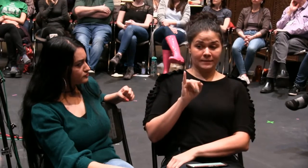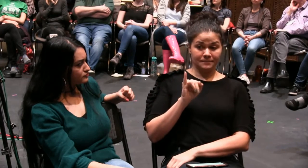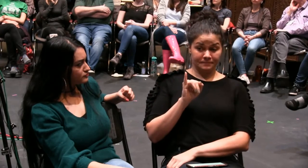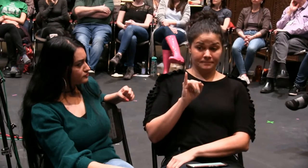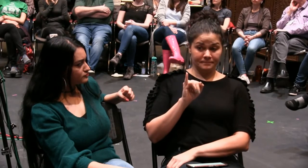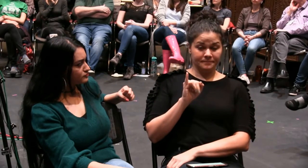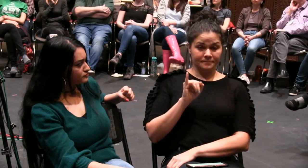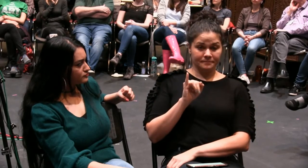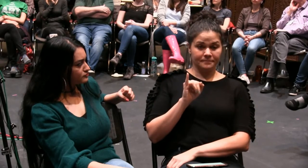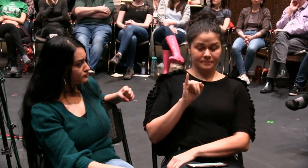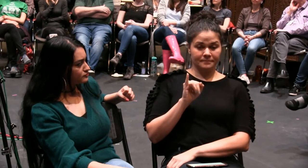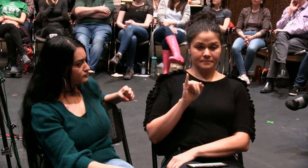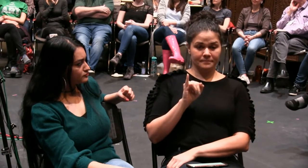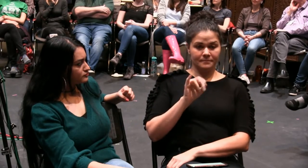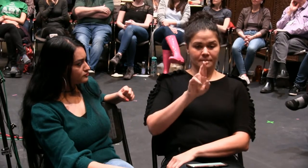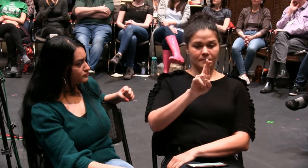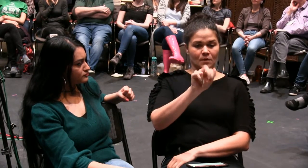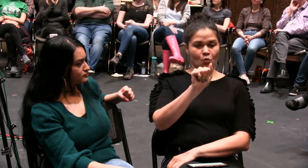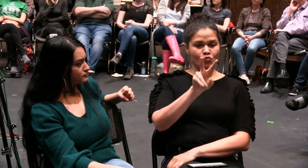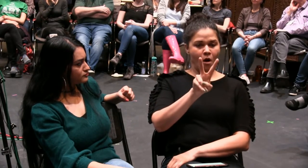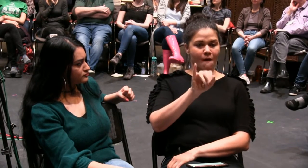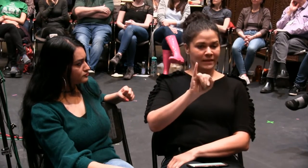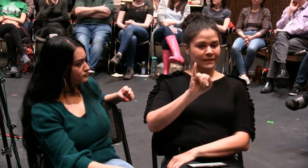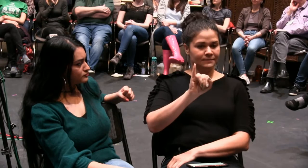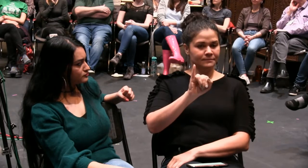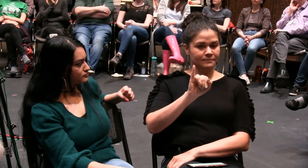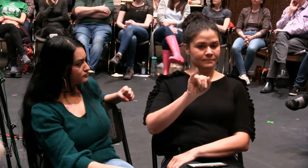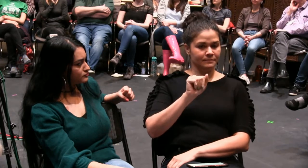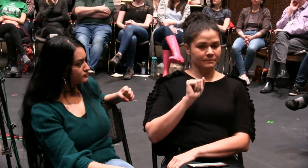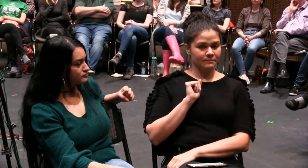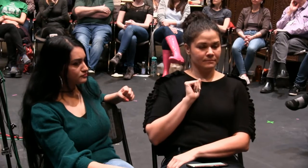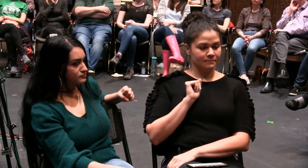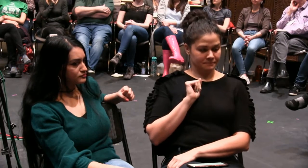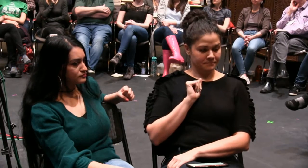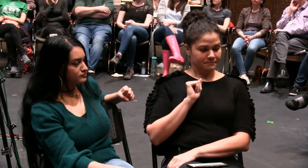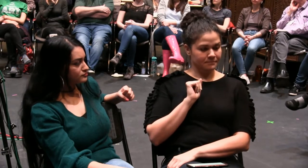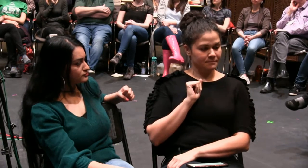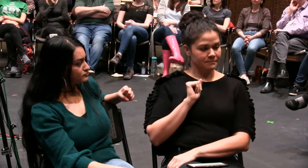The director was Ravi, R-A-V-I is the name of the director.